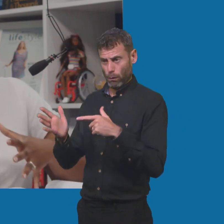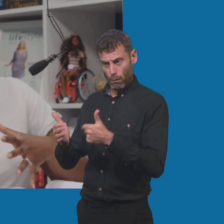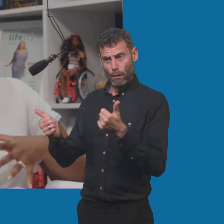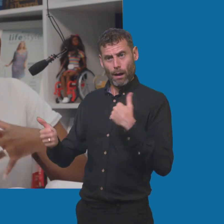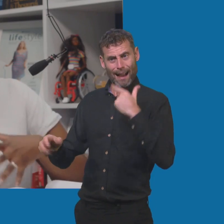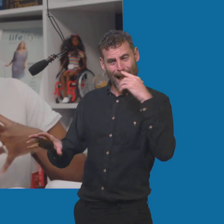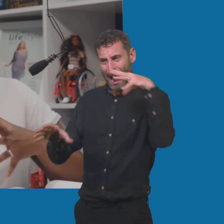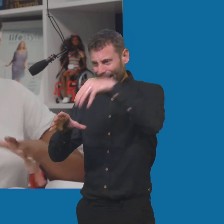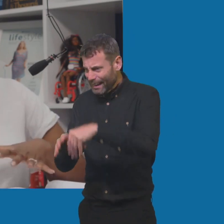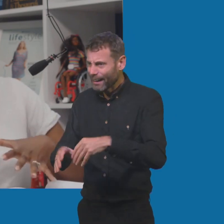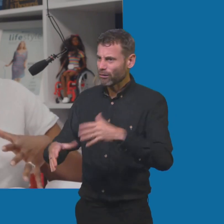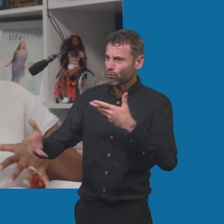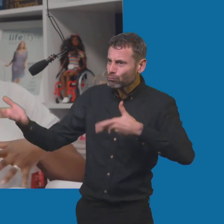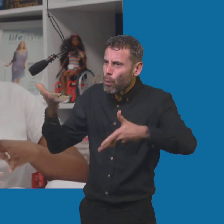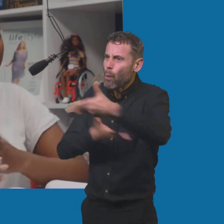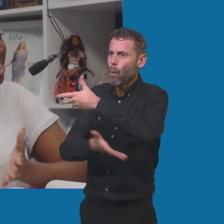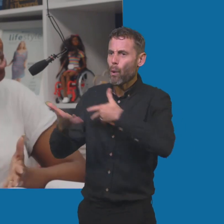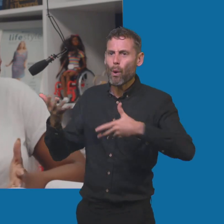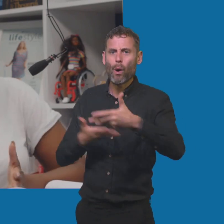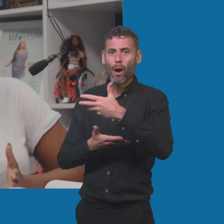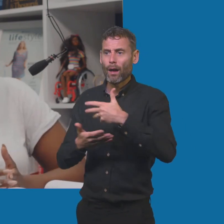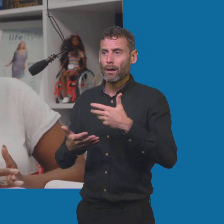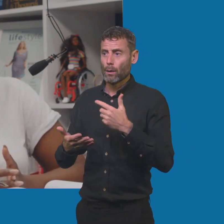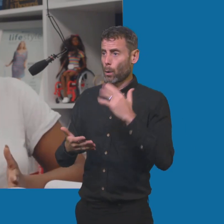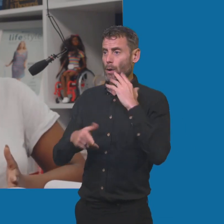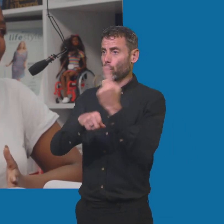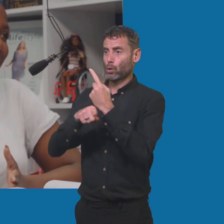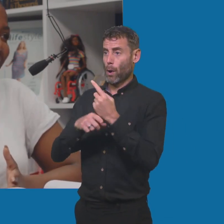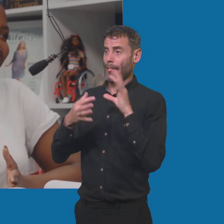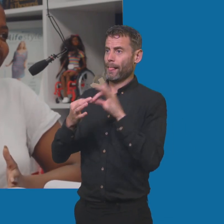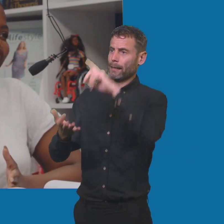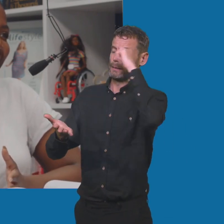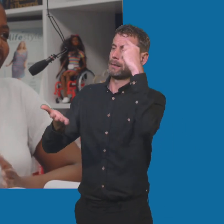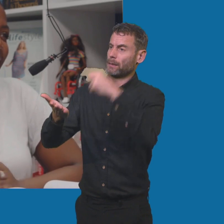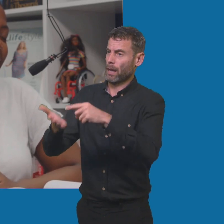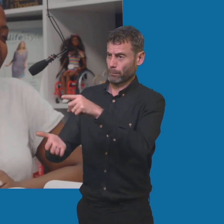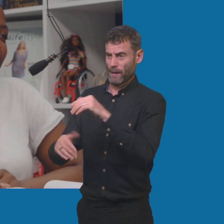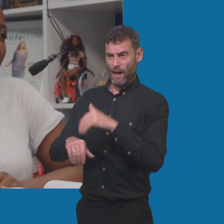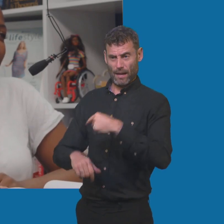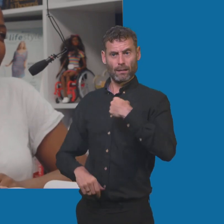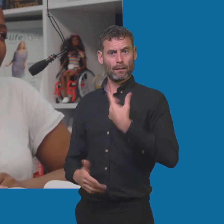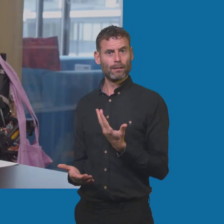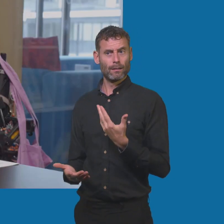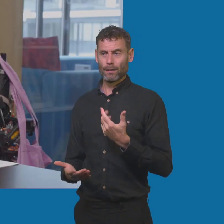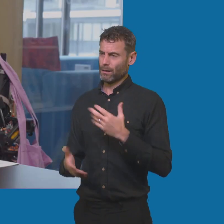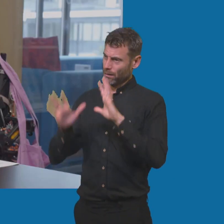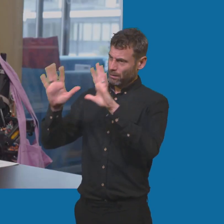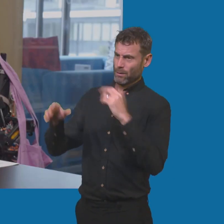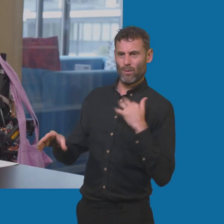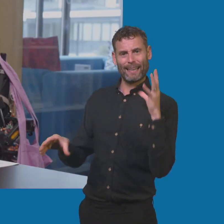people and that they can actually attend summits where big decisions are made that affect everybody. And, you know, it's a bit of a cliche and you don't want to kind of